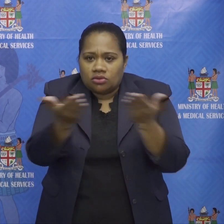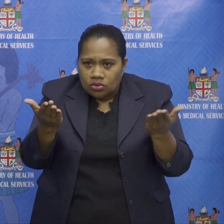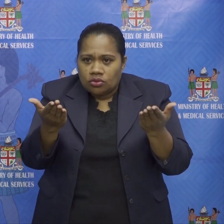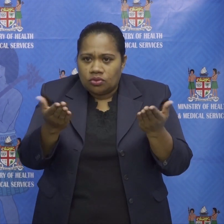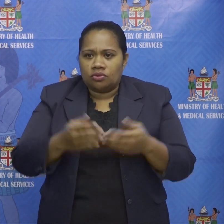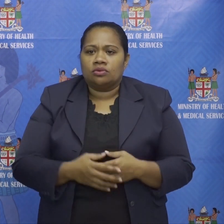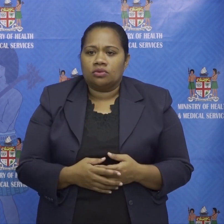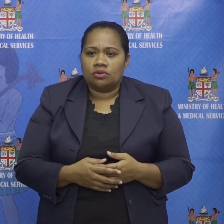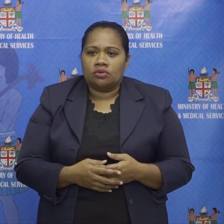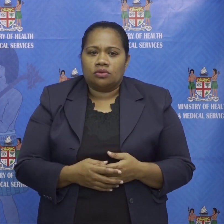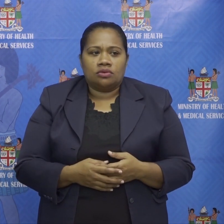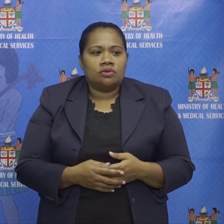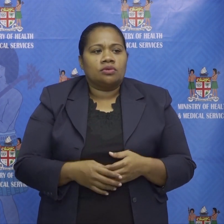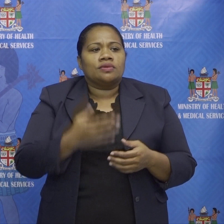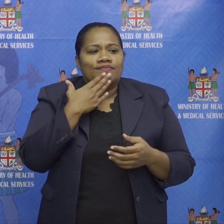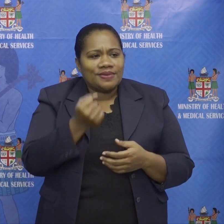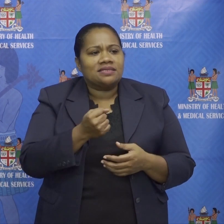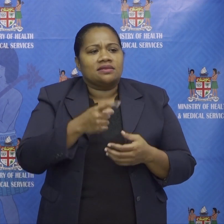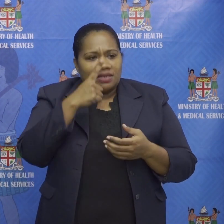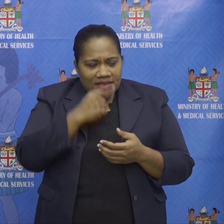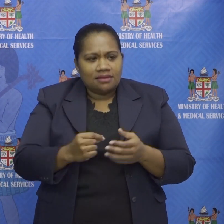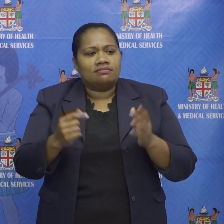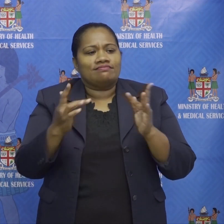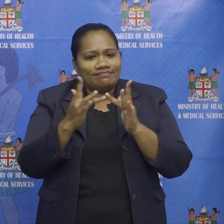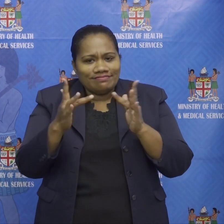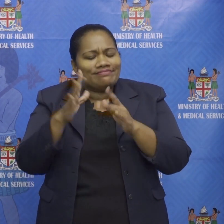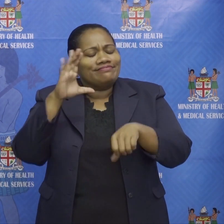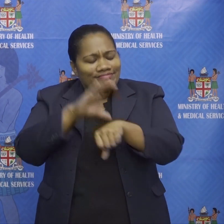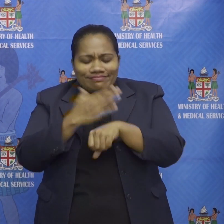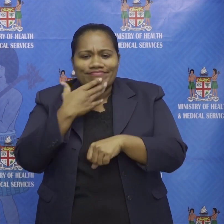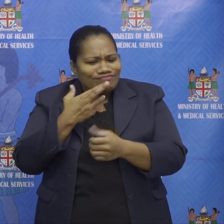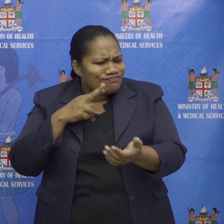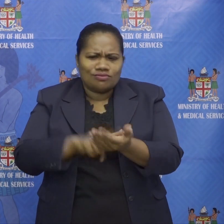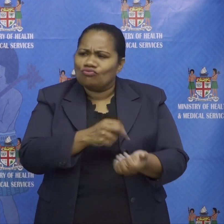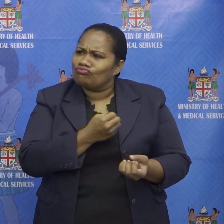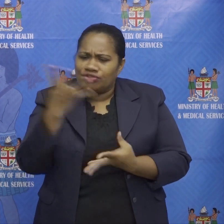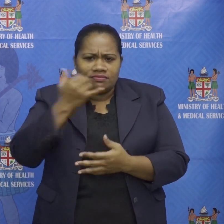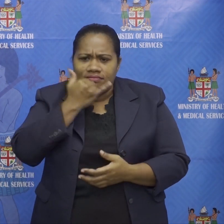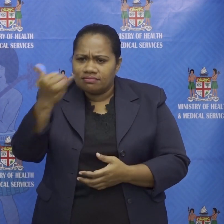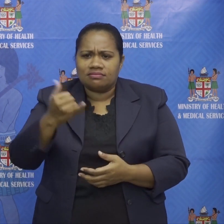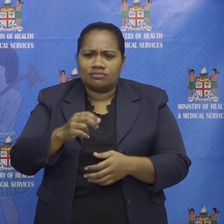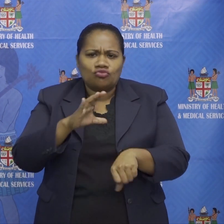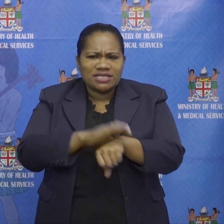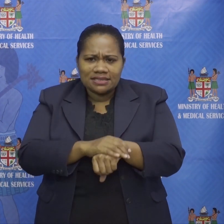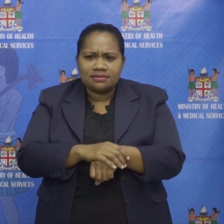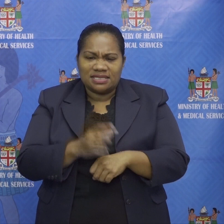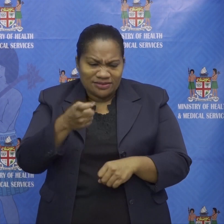because it could very well be you or someone in your family who will suffer from the irresponsibility of others